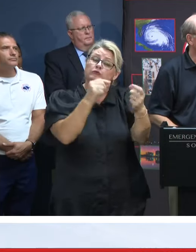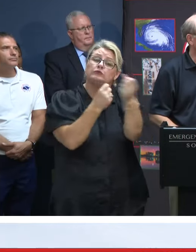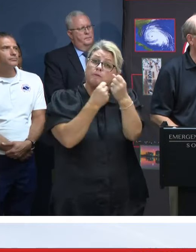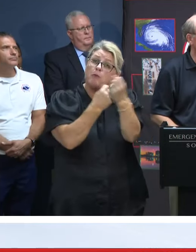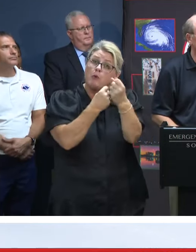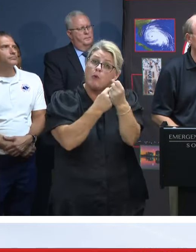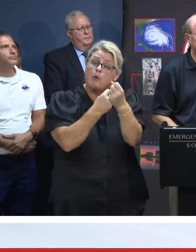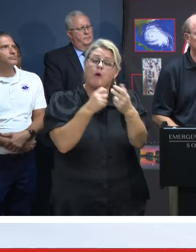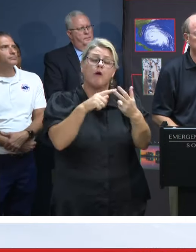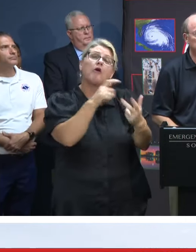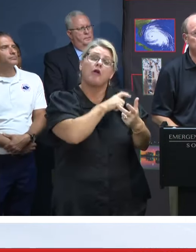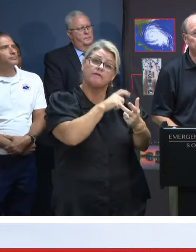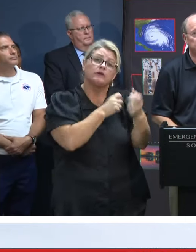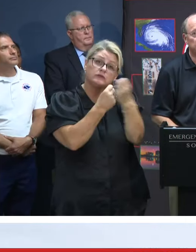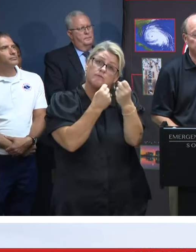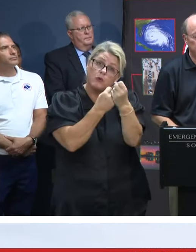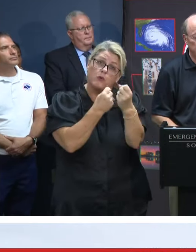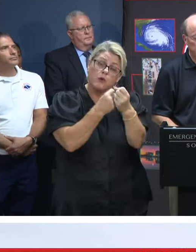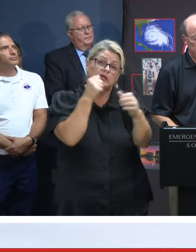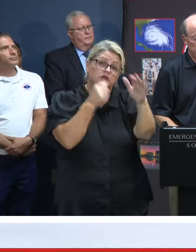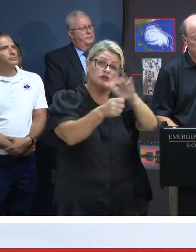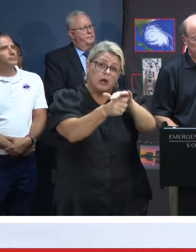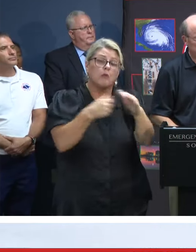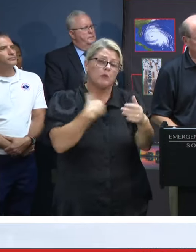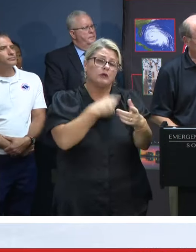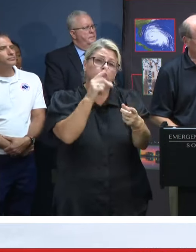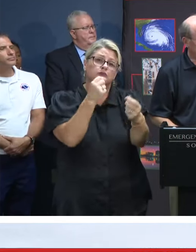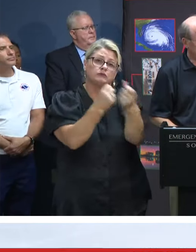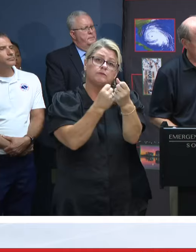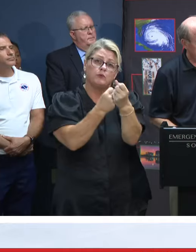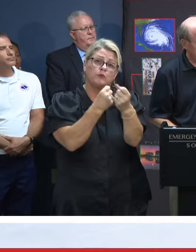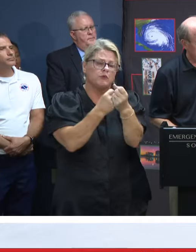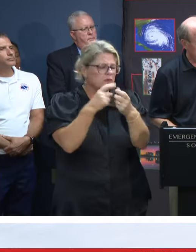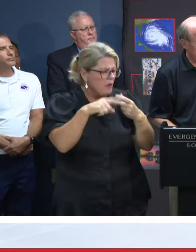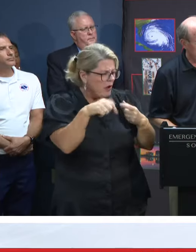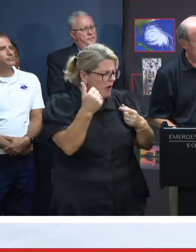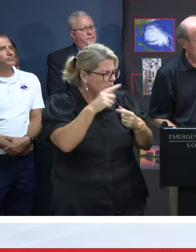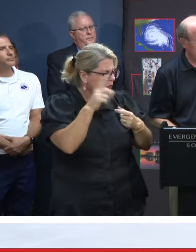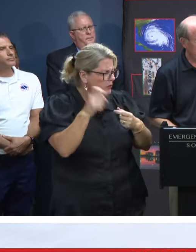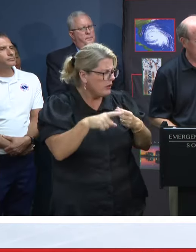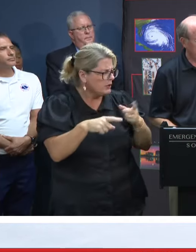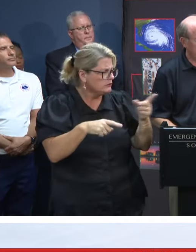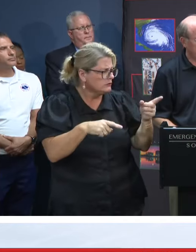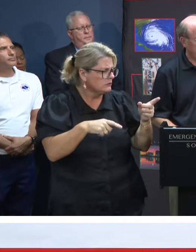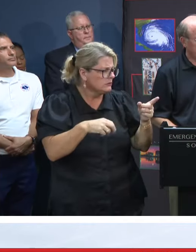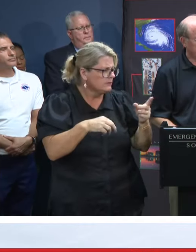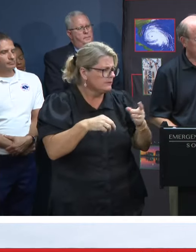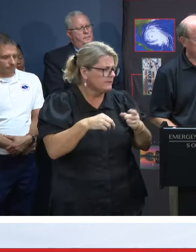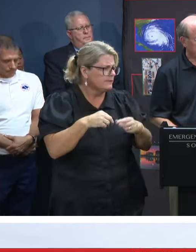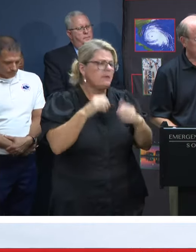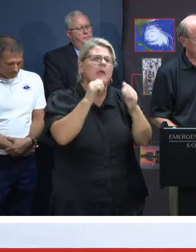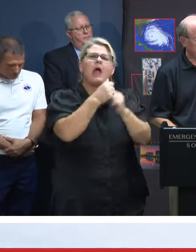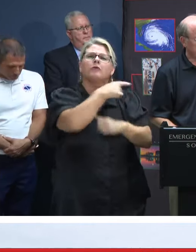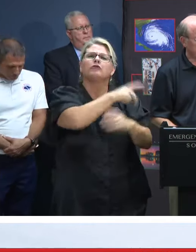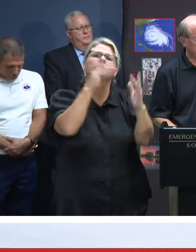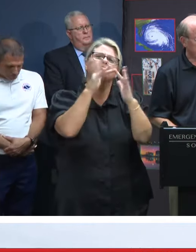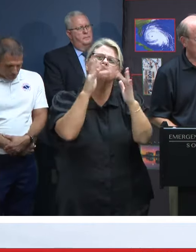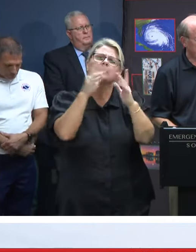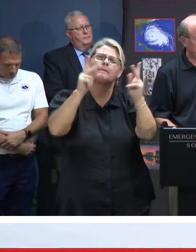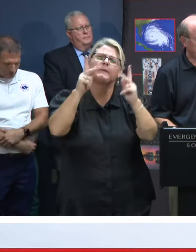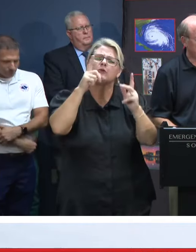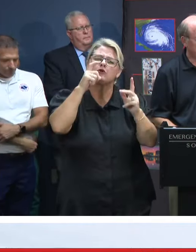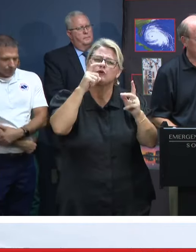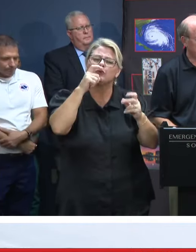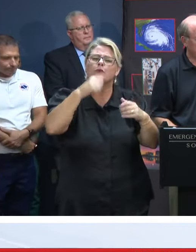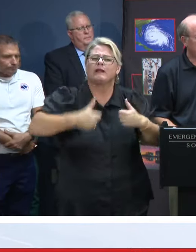know, law enforcement and sheltering and that sort of thing. And what was the other part of the question? Just about how you're reaching residents, I guess, who may